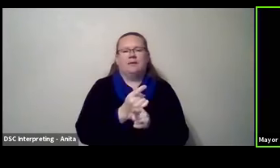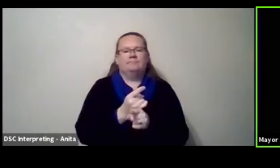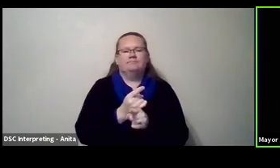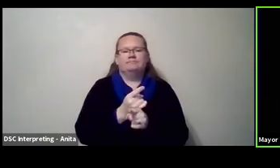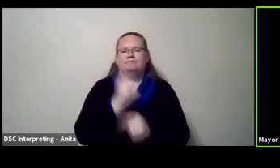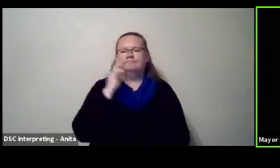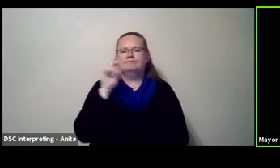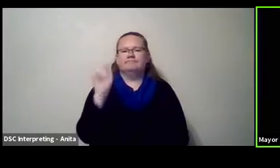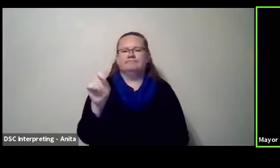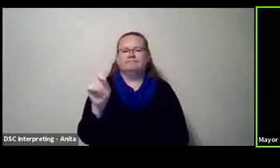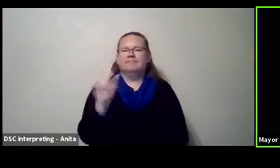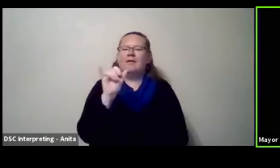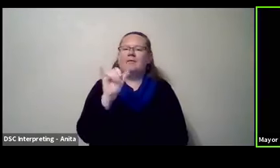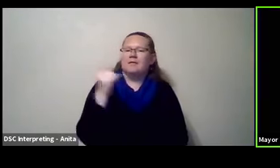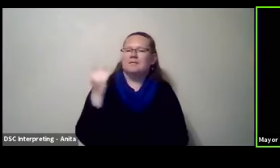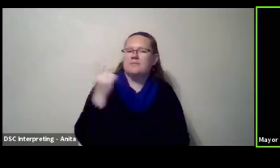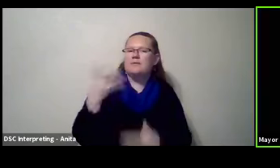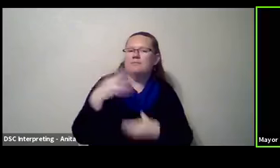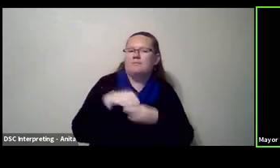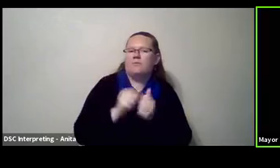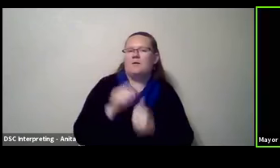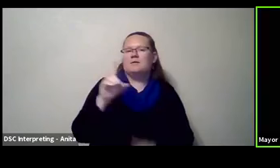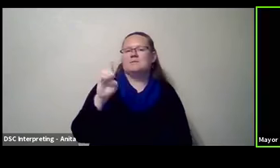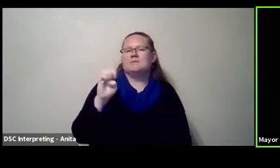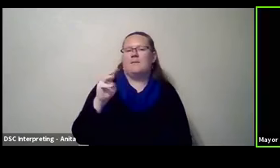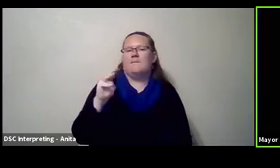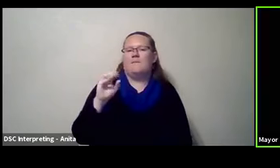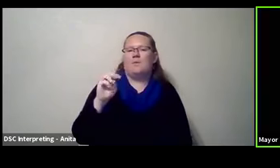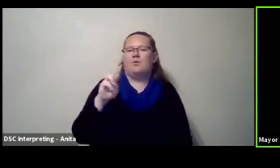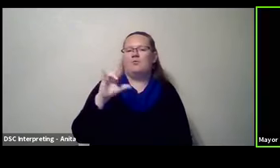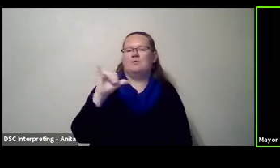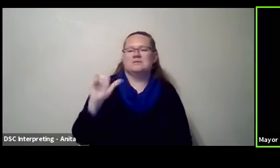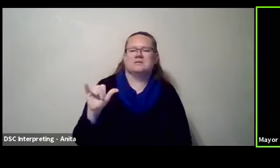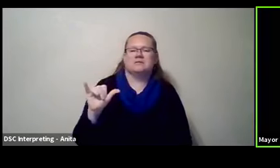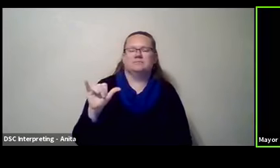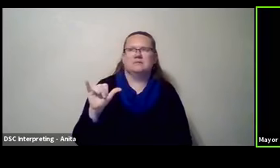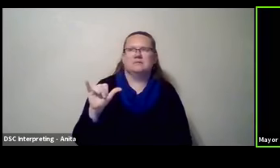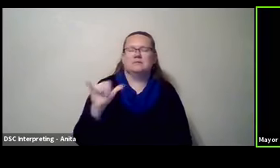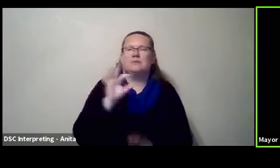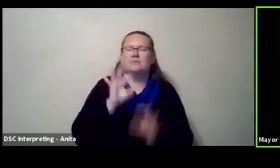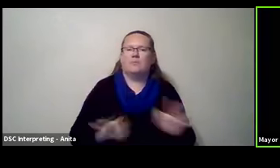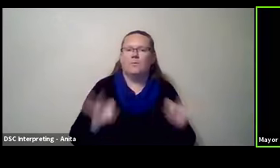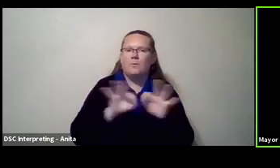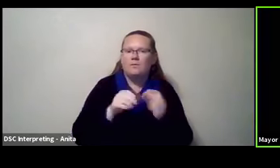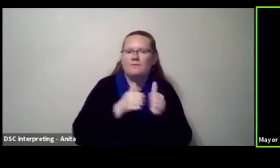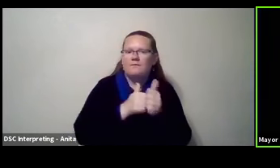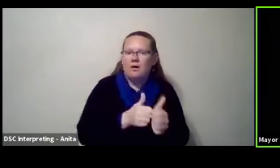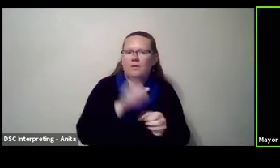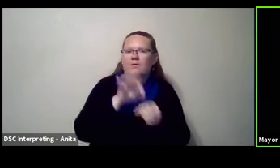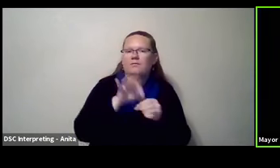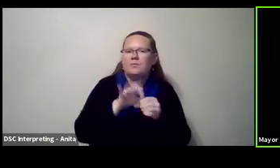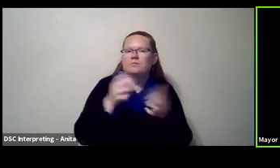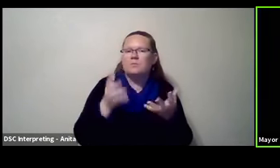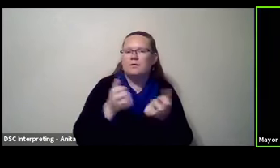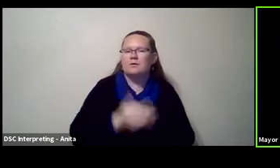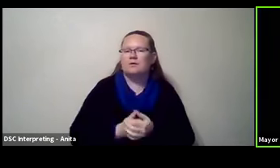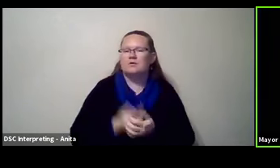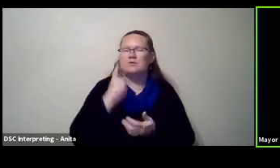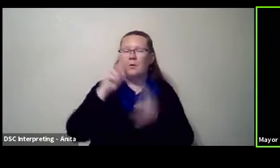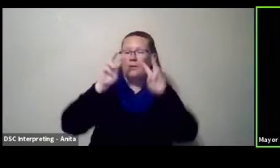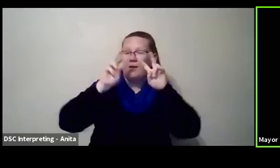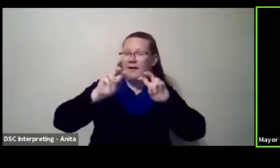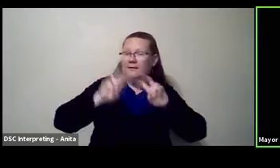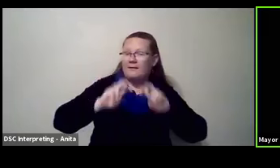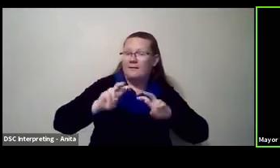uh, of democracy. The voters are always right. So in terms of analyzing it, uh, it's really interesting. It's pretty clear